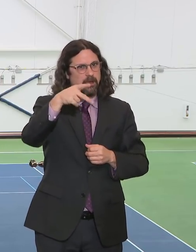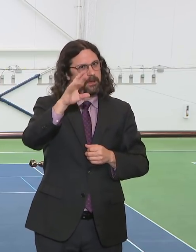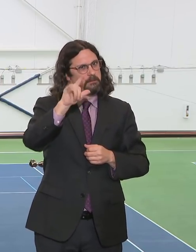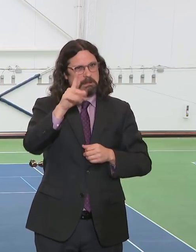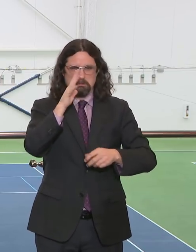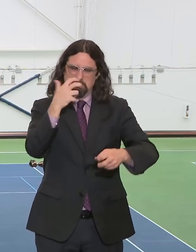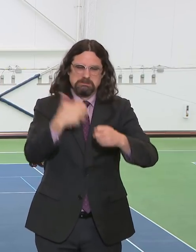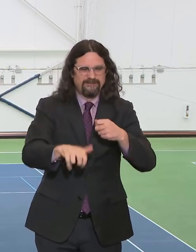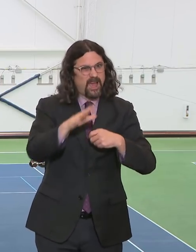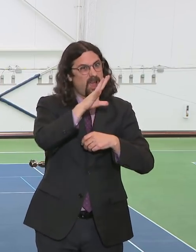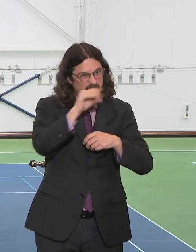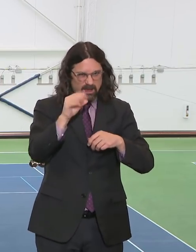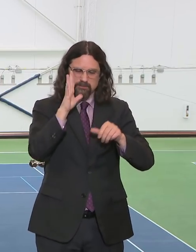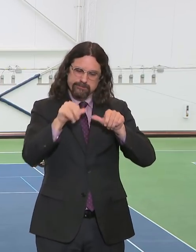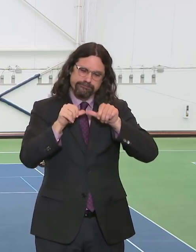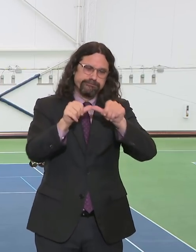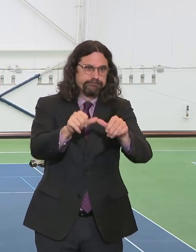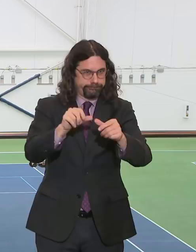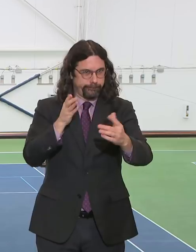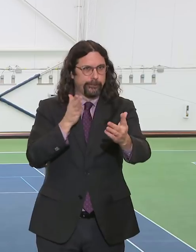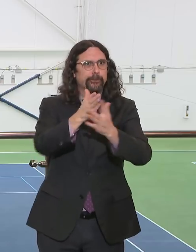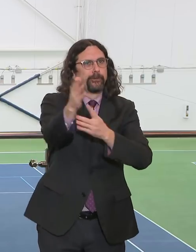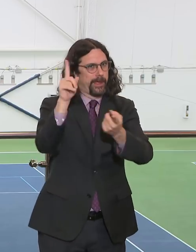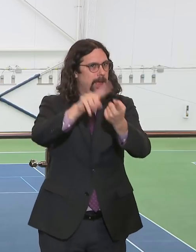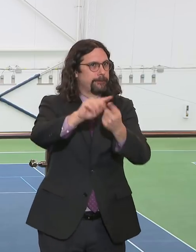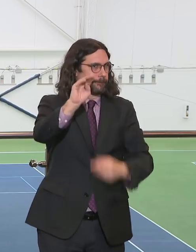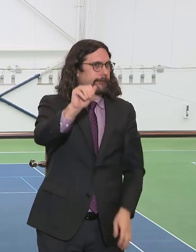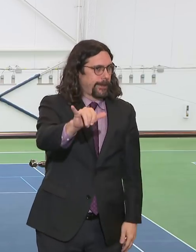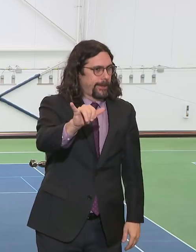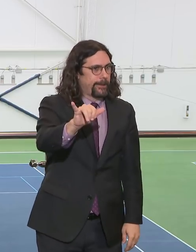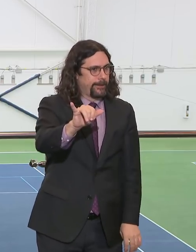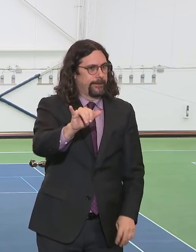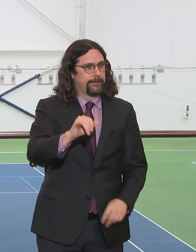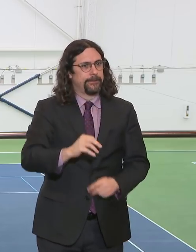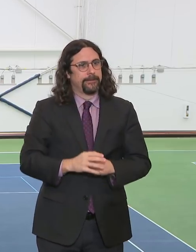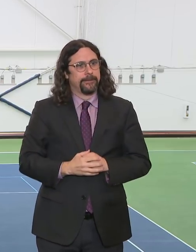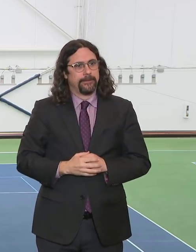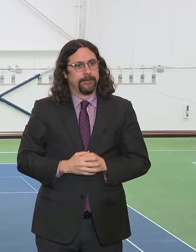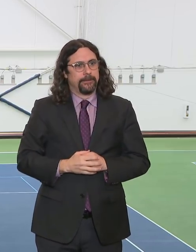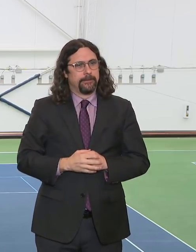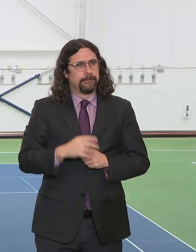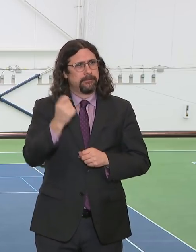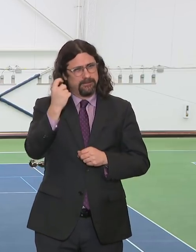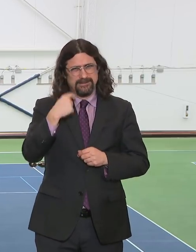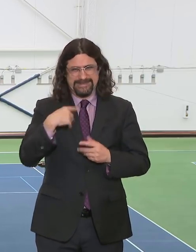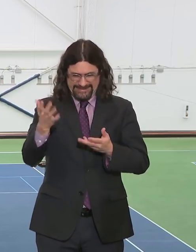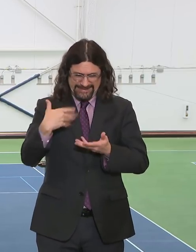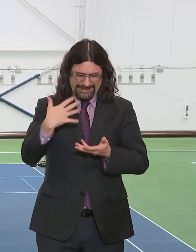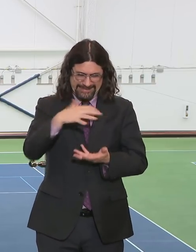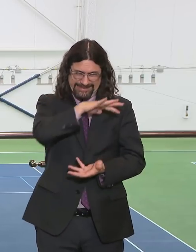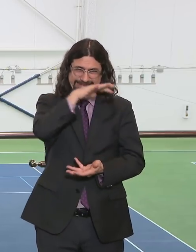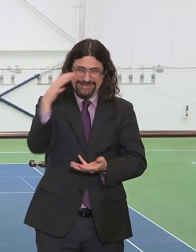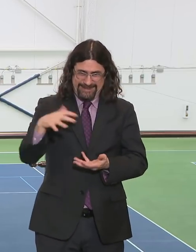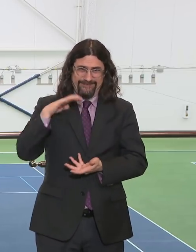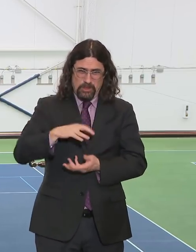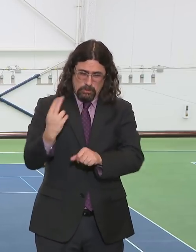moment we are done with them, we're going to send them wherever they're needed most in this country. Now I'm going to put out a call now to others who can